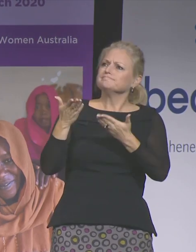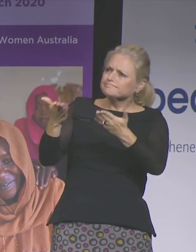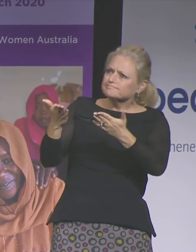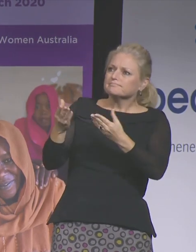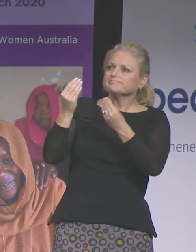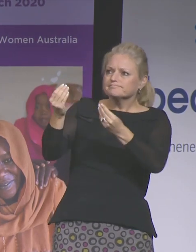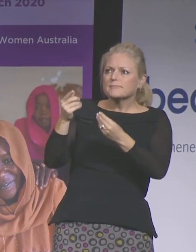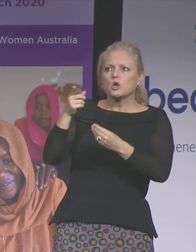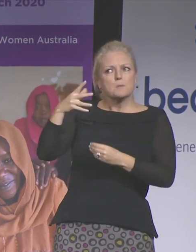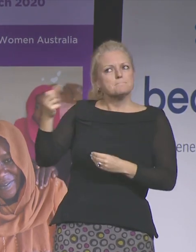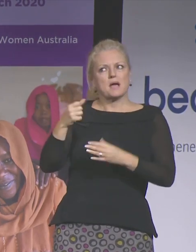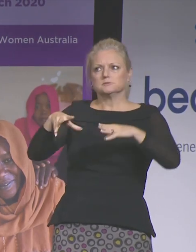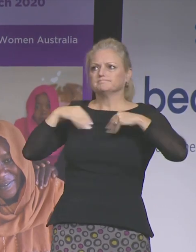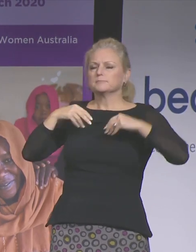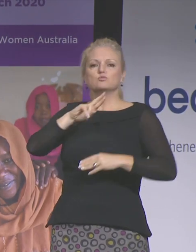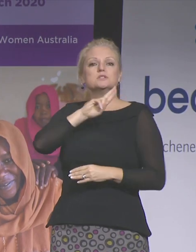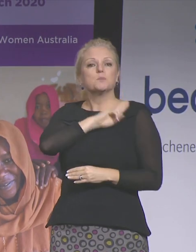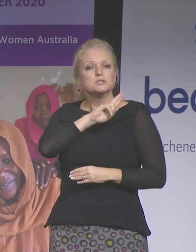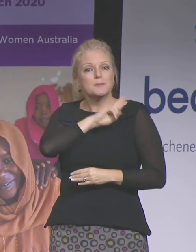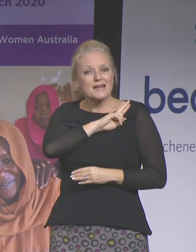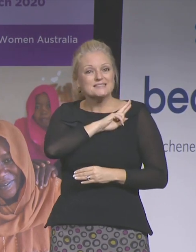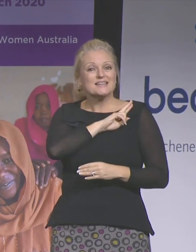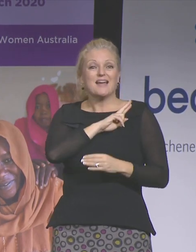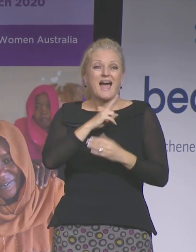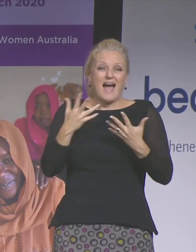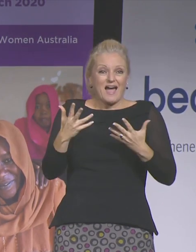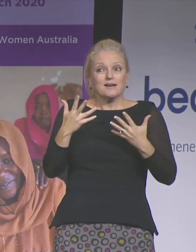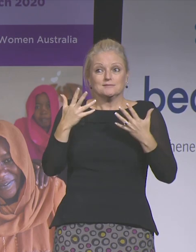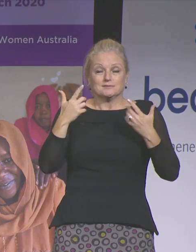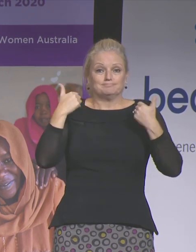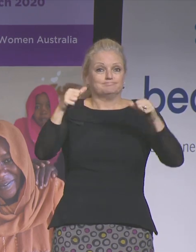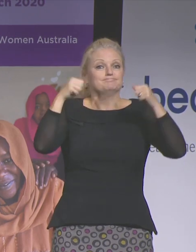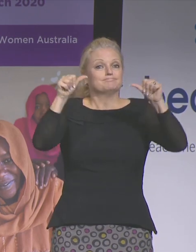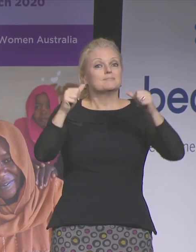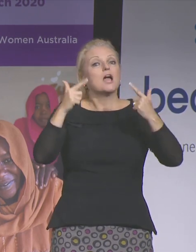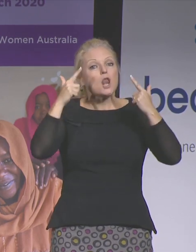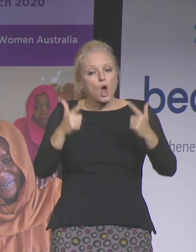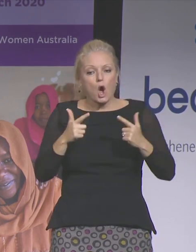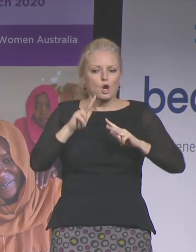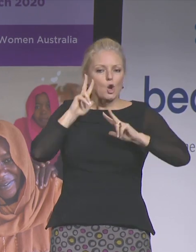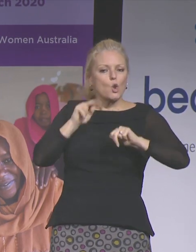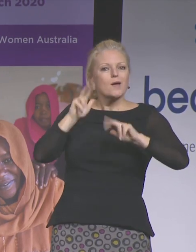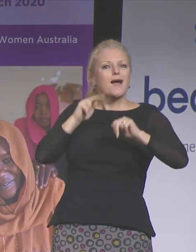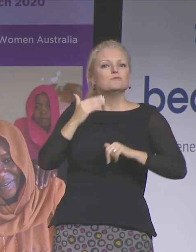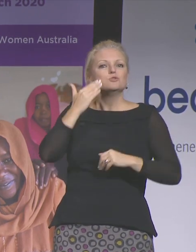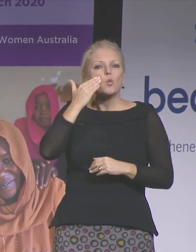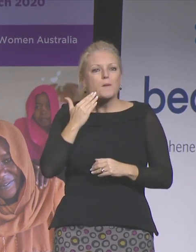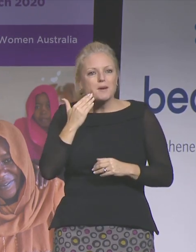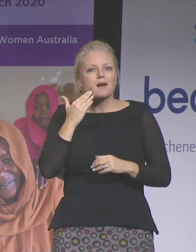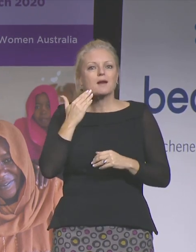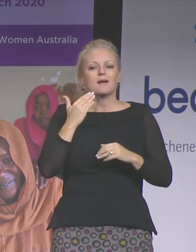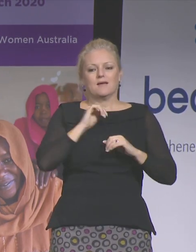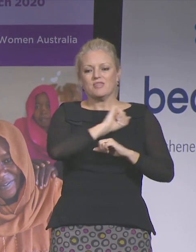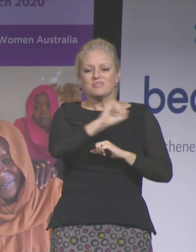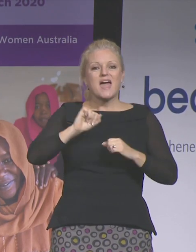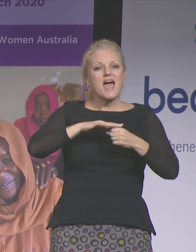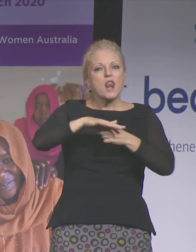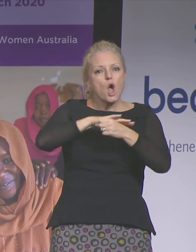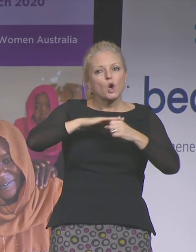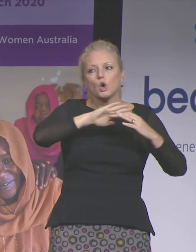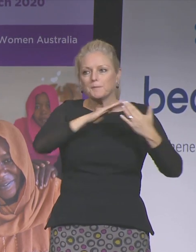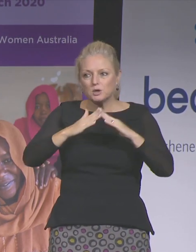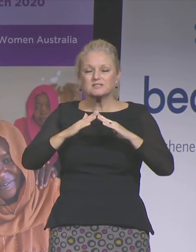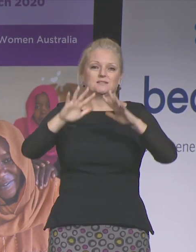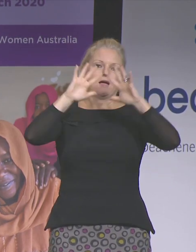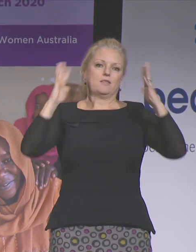action, and achieving powerful victories for the protection of their communities and the world that we all share.